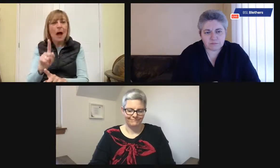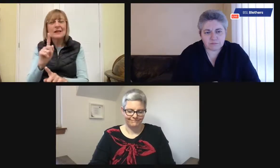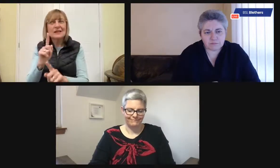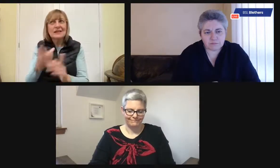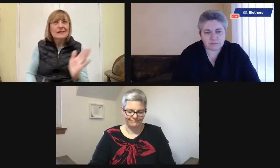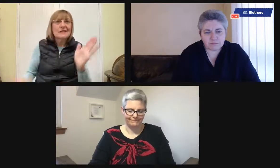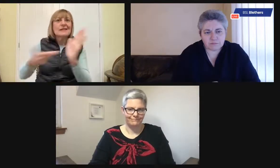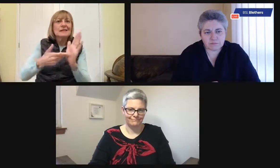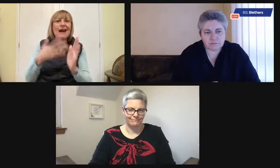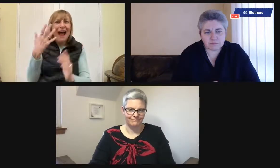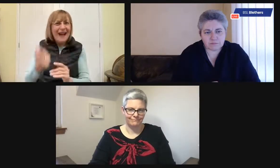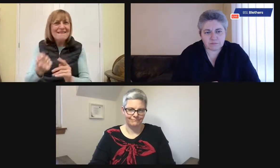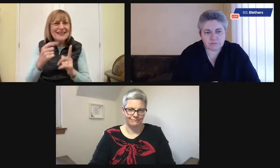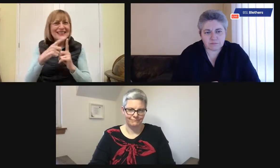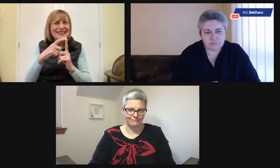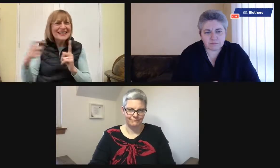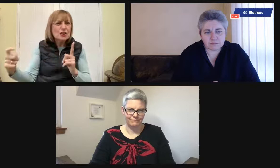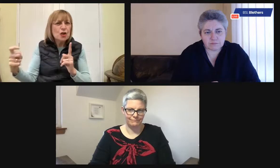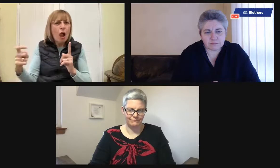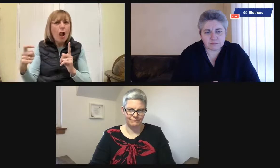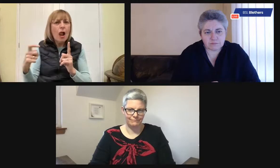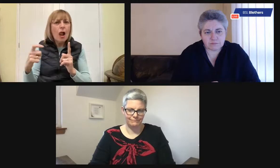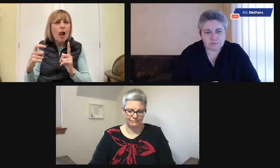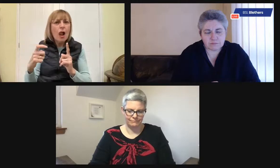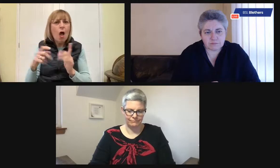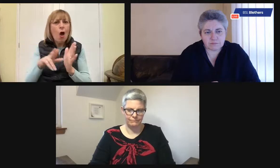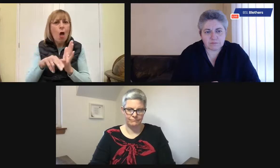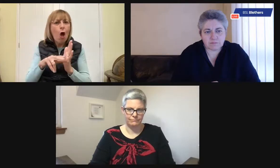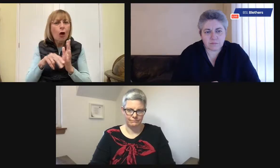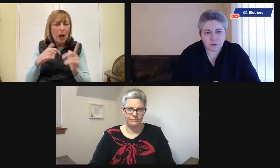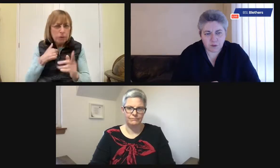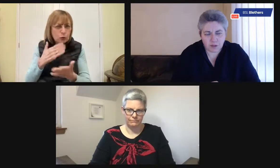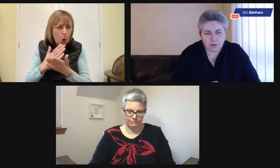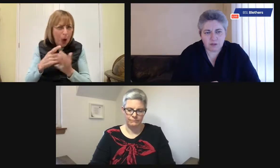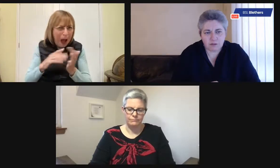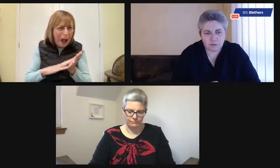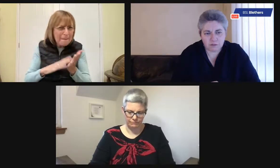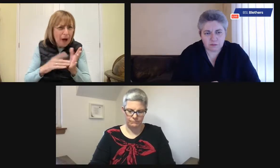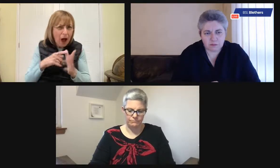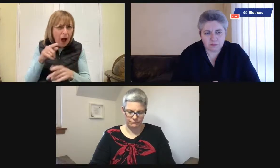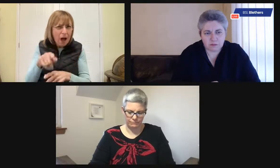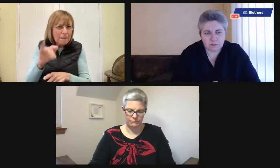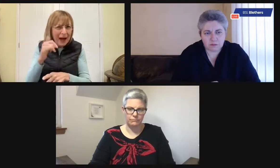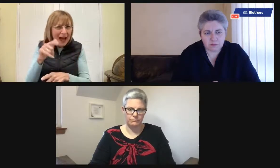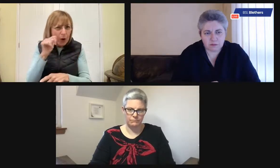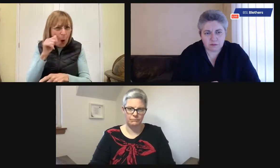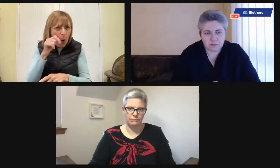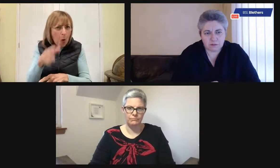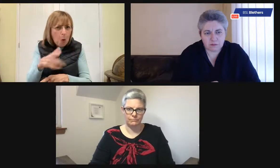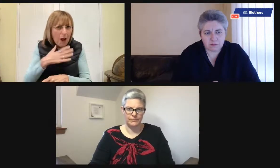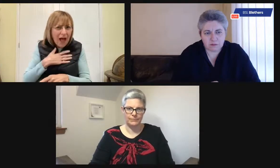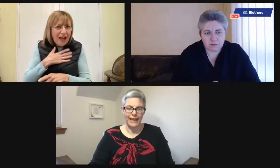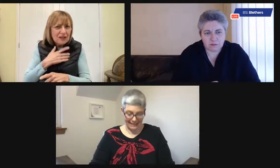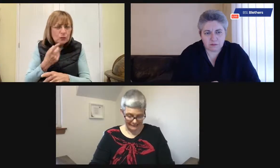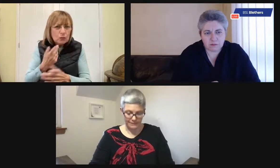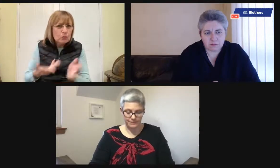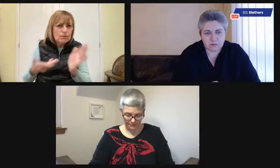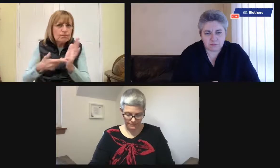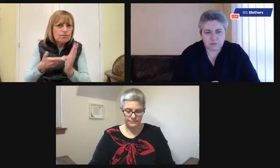It's easy to follow. You can see those. And there's also digital clocks. I'm sure, Emma, maybe you